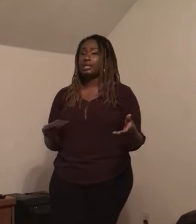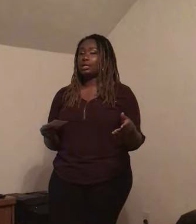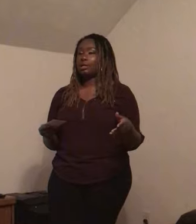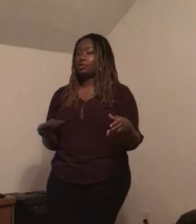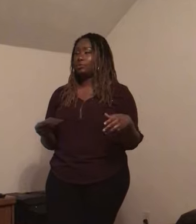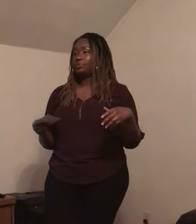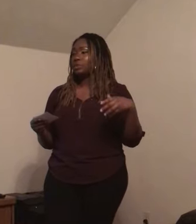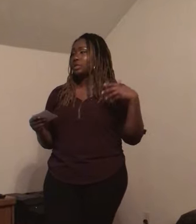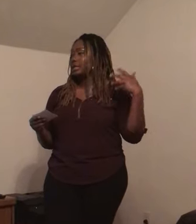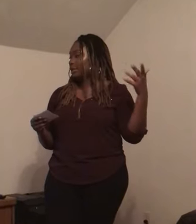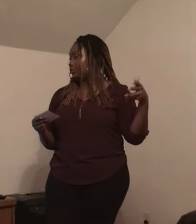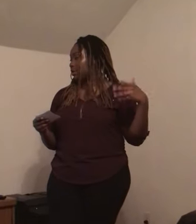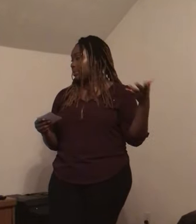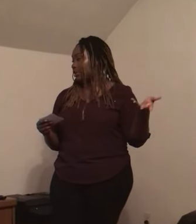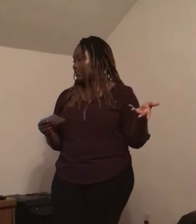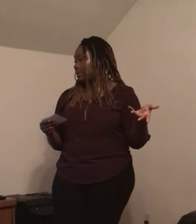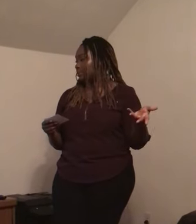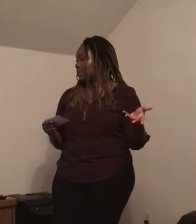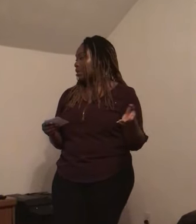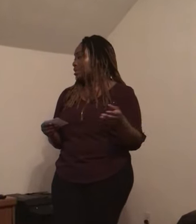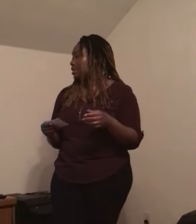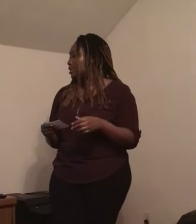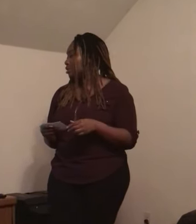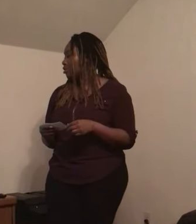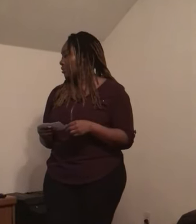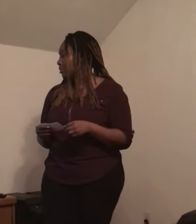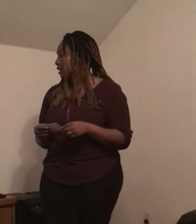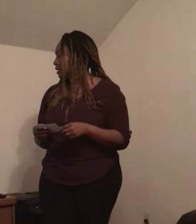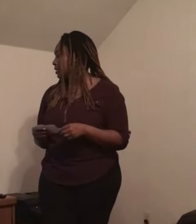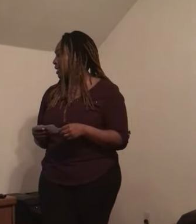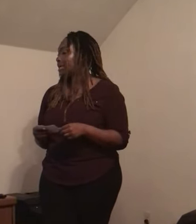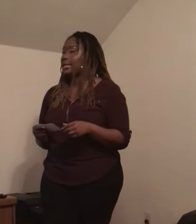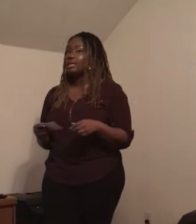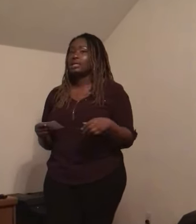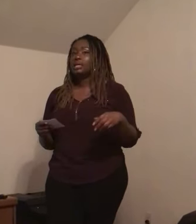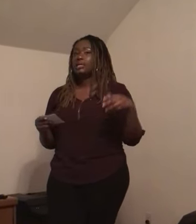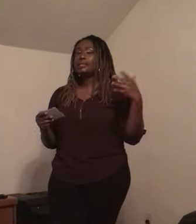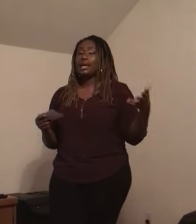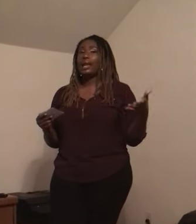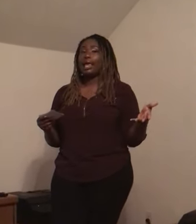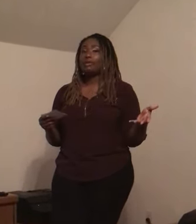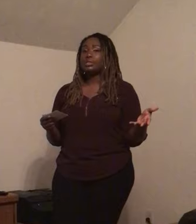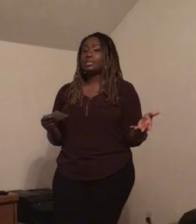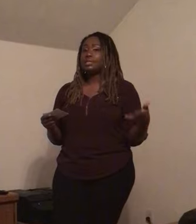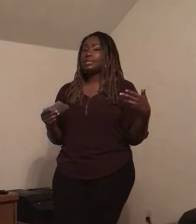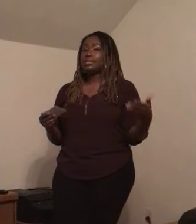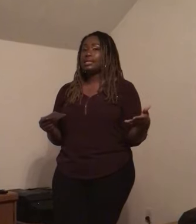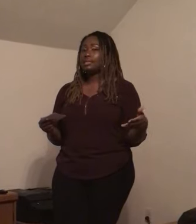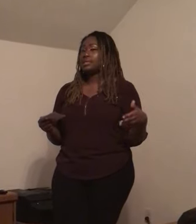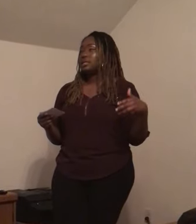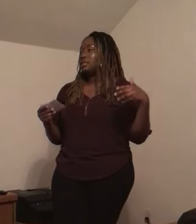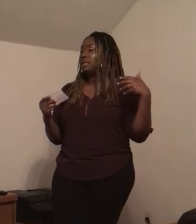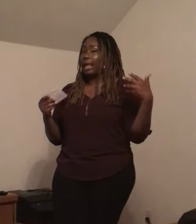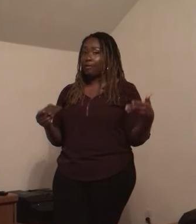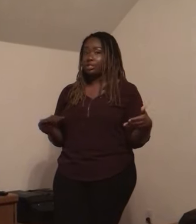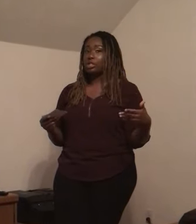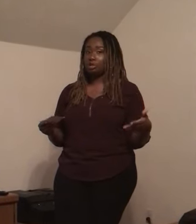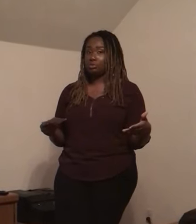hearing impairment. So with that said, sign language is the sixth language used